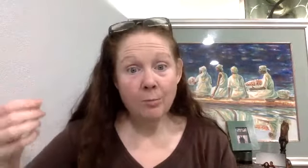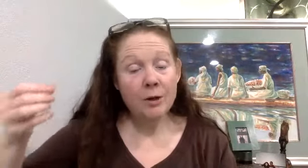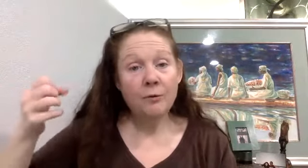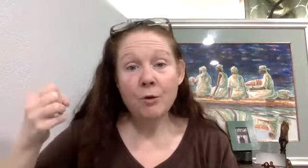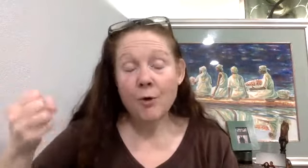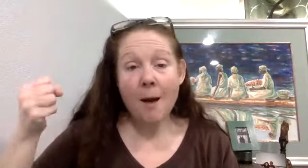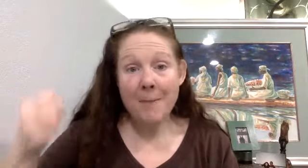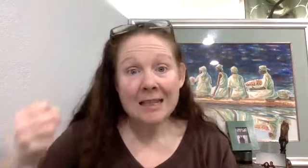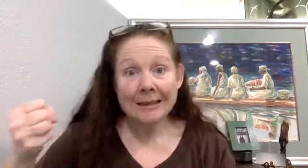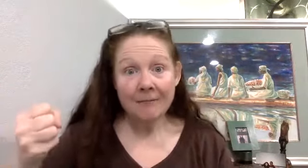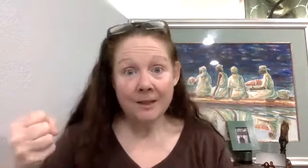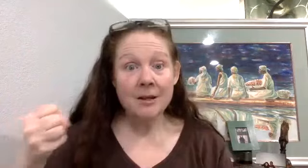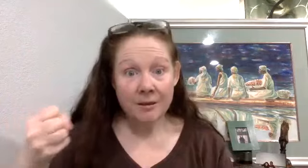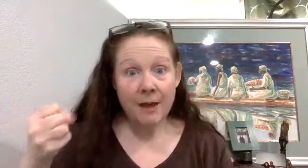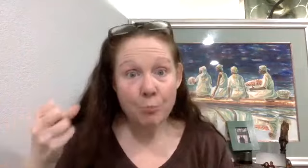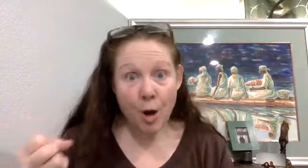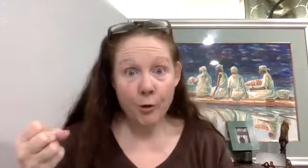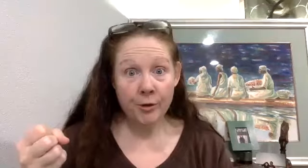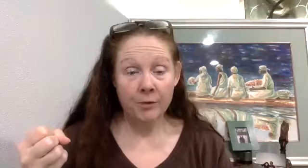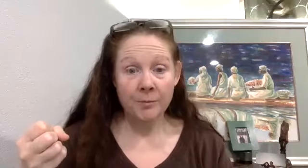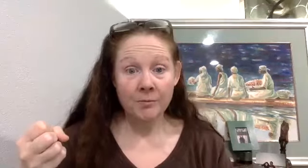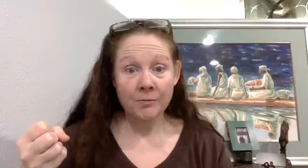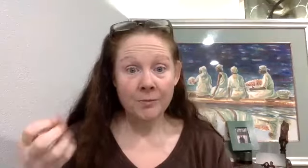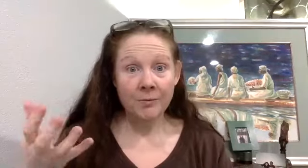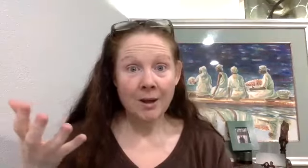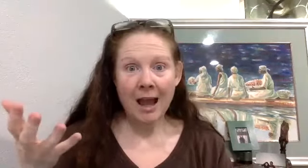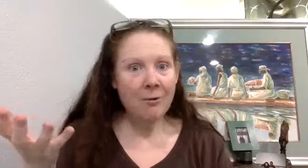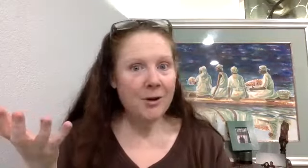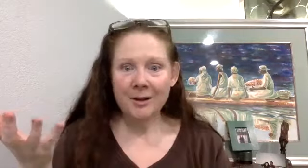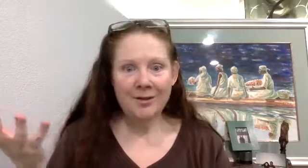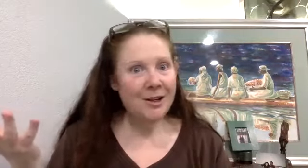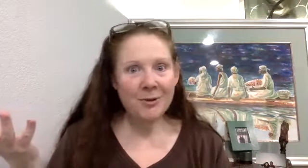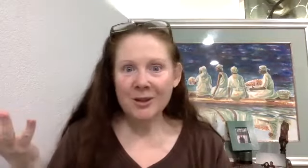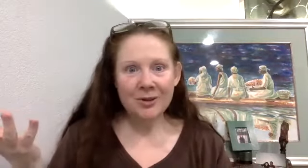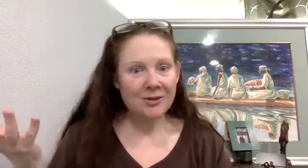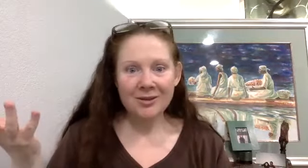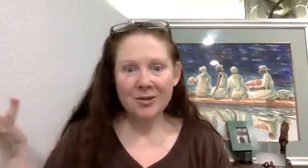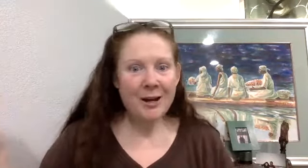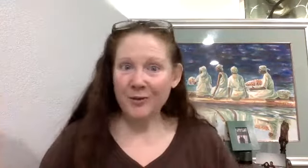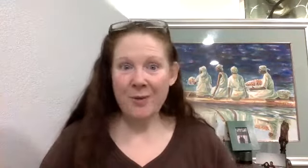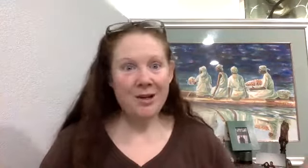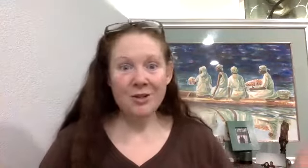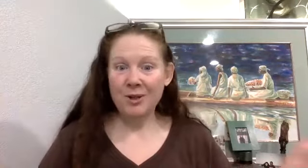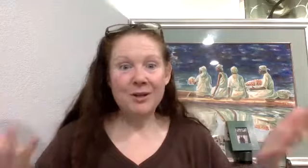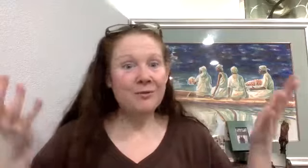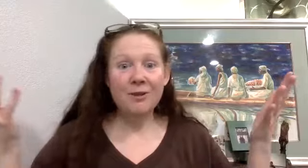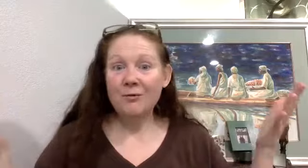Because if you are not mentally and physically fit both, how are you going to deal with this transformation because of COVID